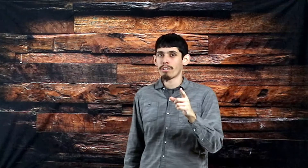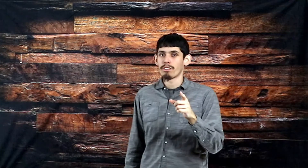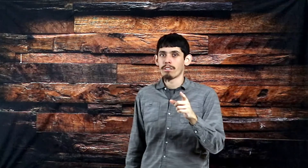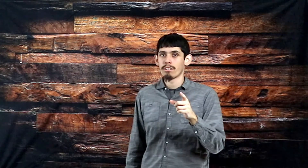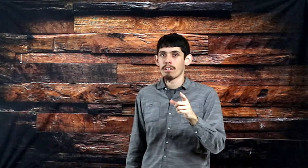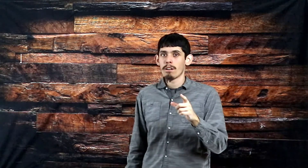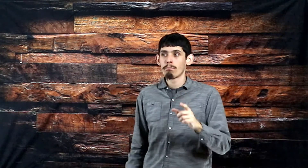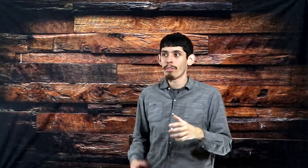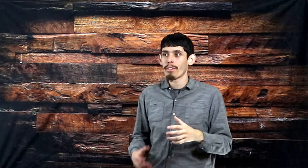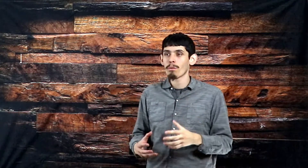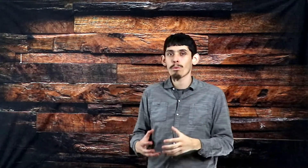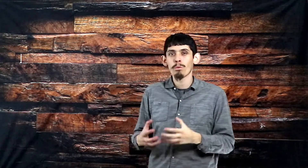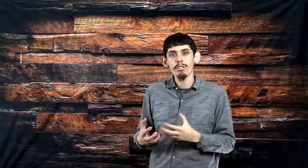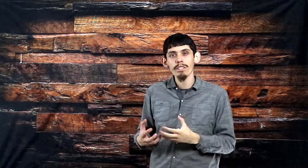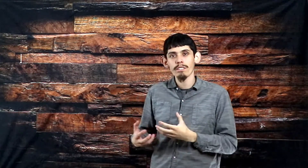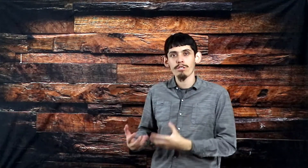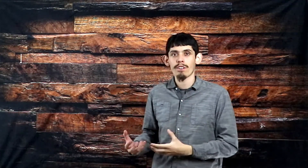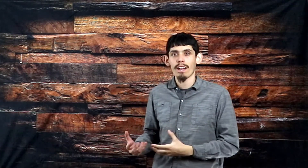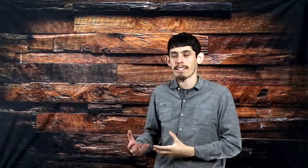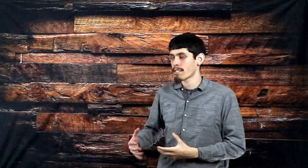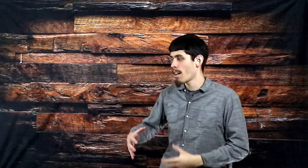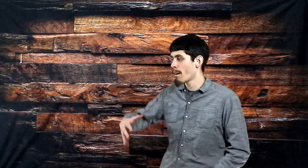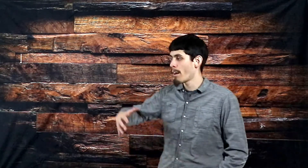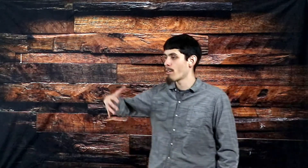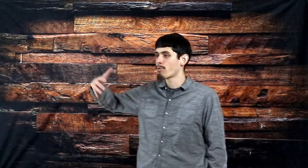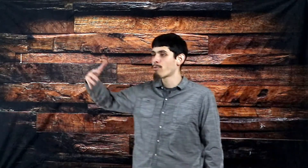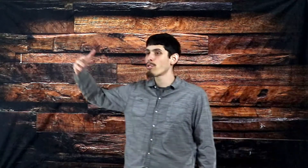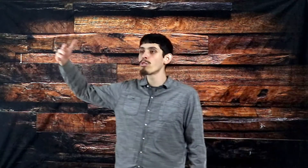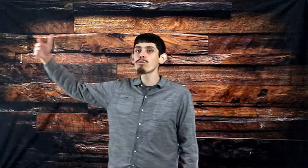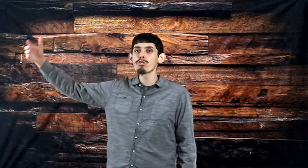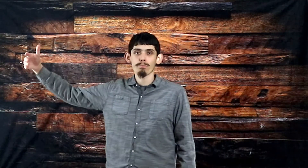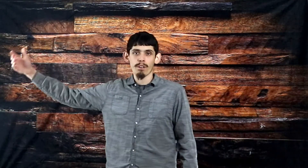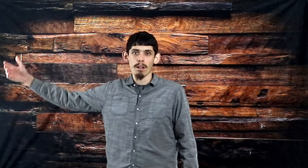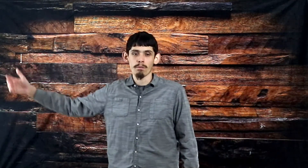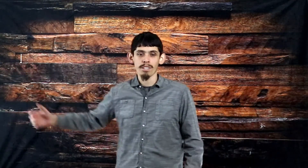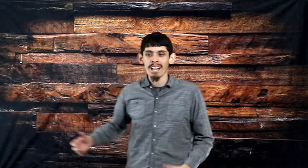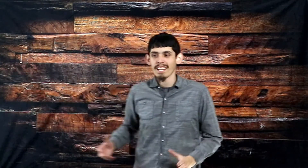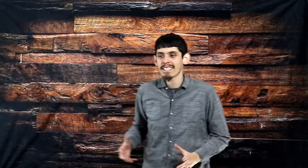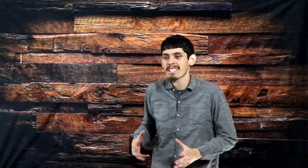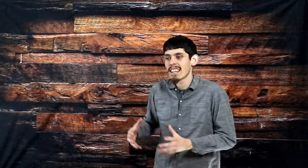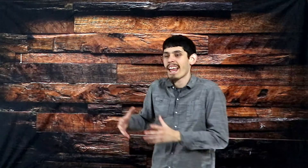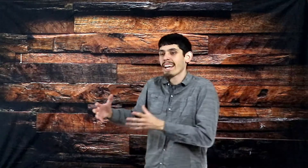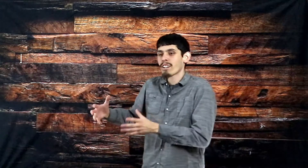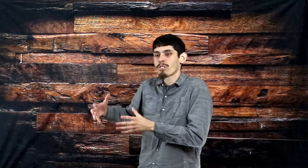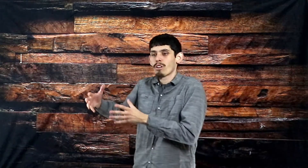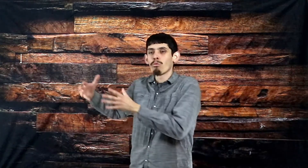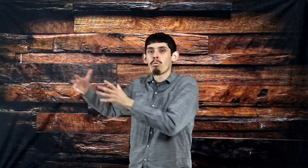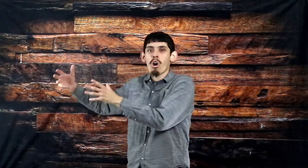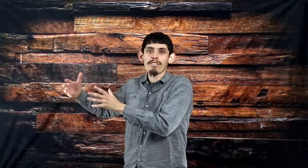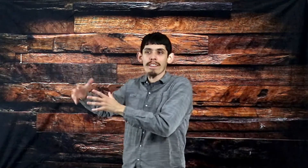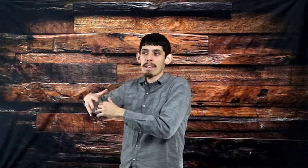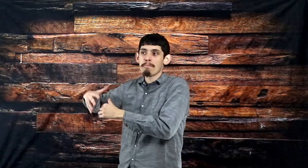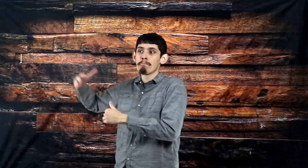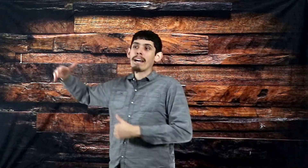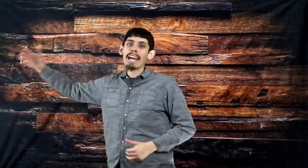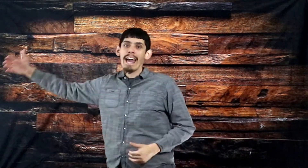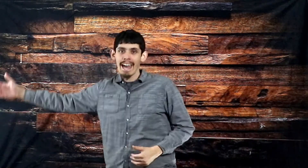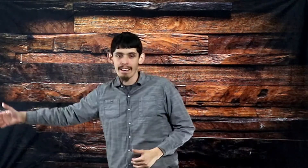but they were worried and stressed about the future problems. Like this lack of water that they might have.